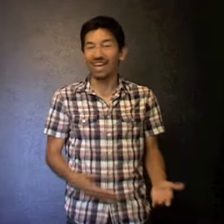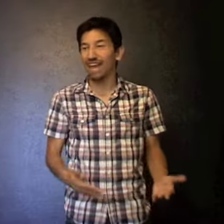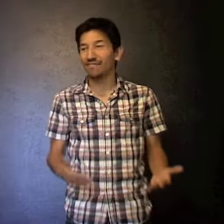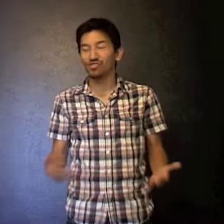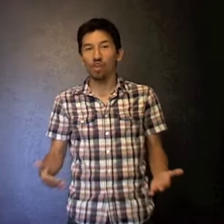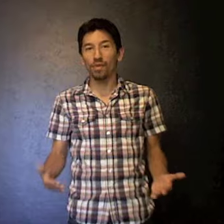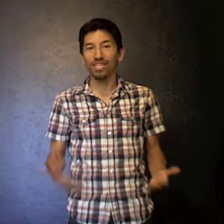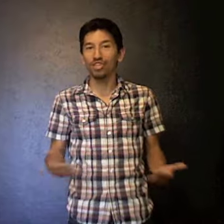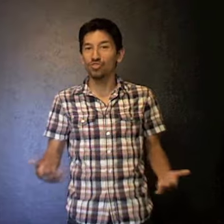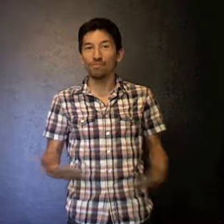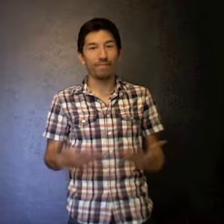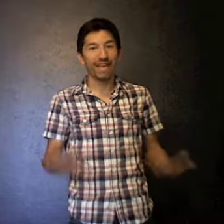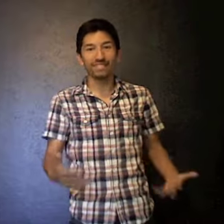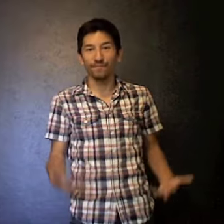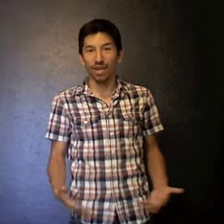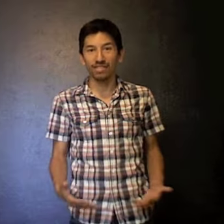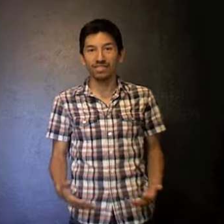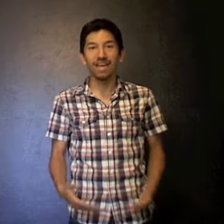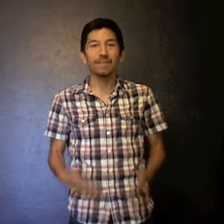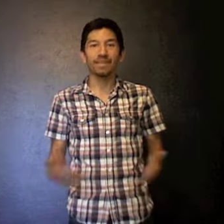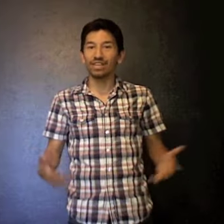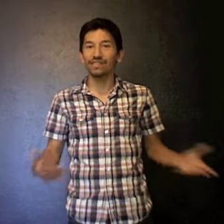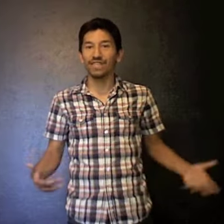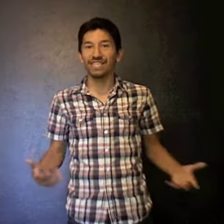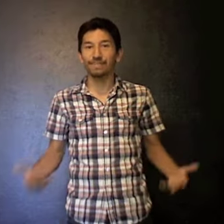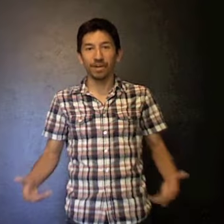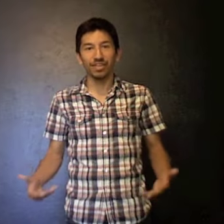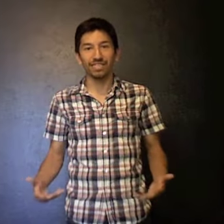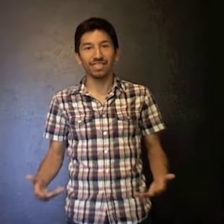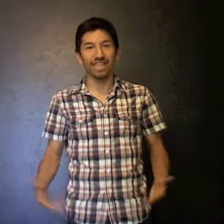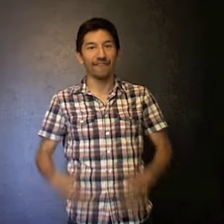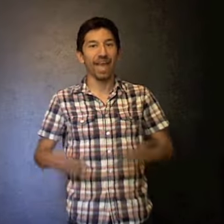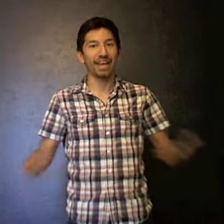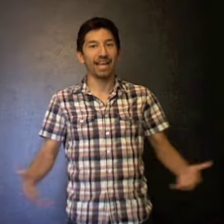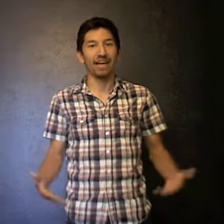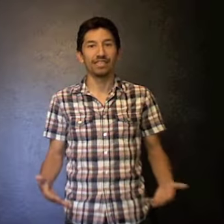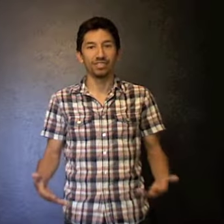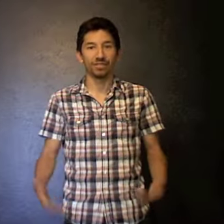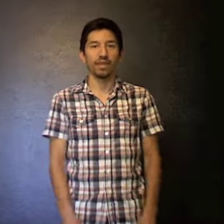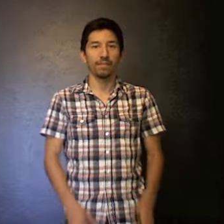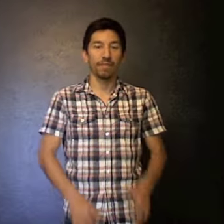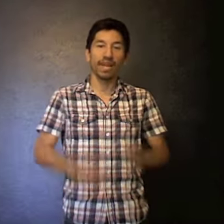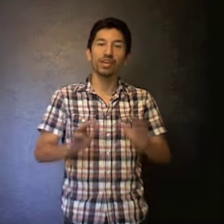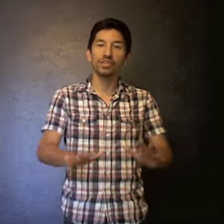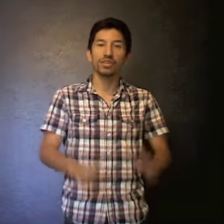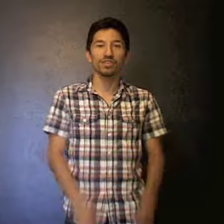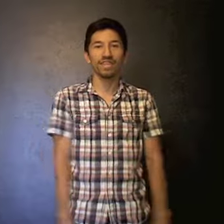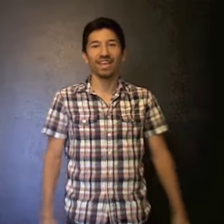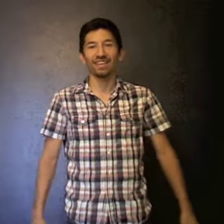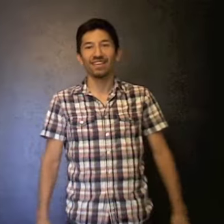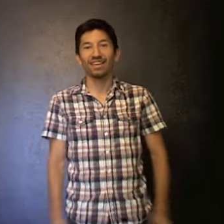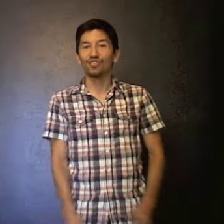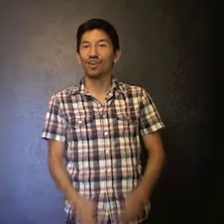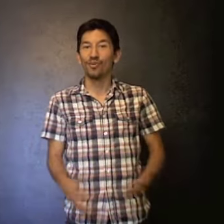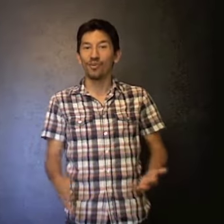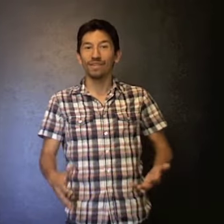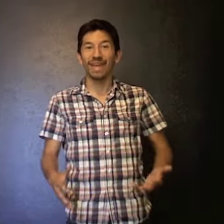have so many new best friends because of the experiences that I've had at college. But I also understand you don't want to pay